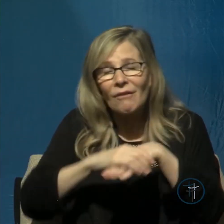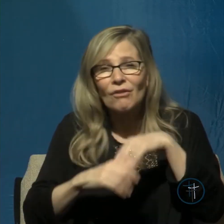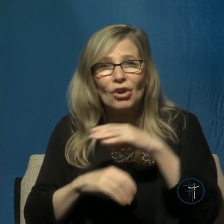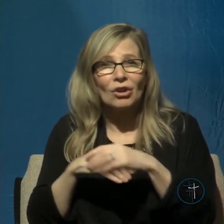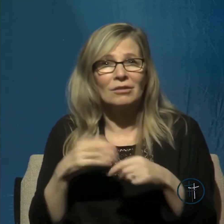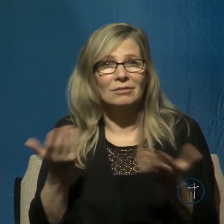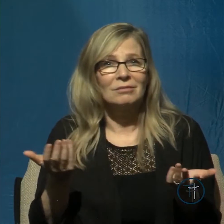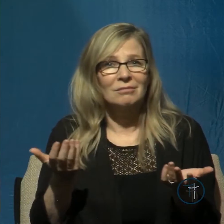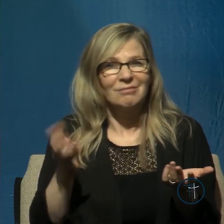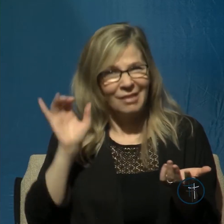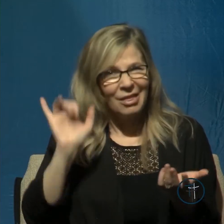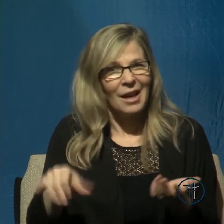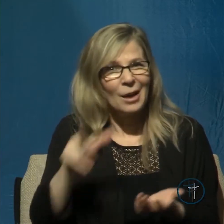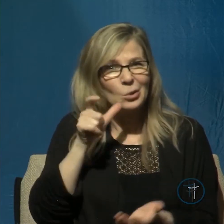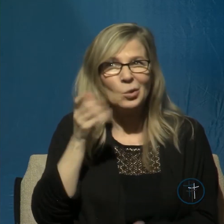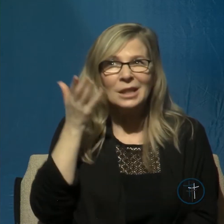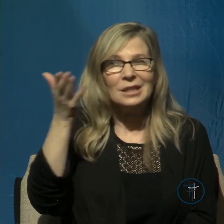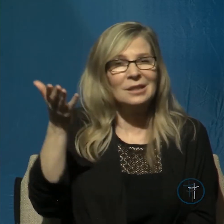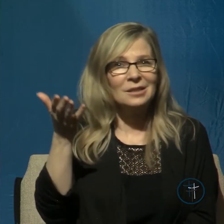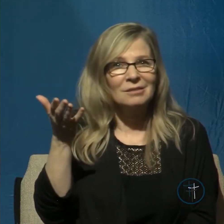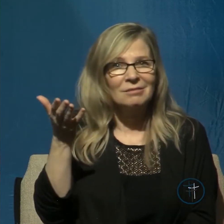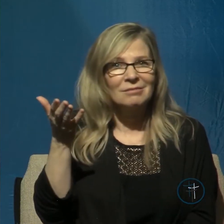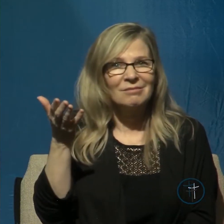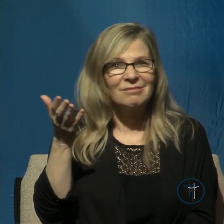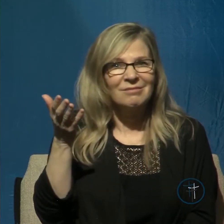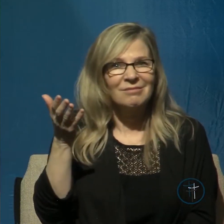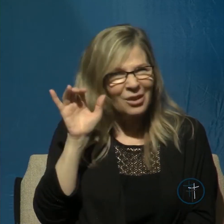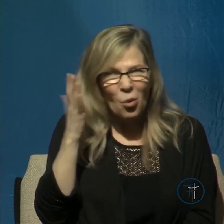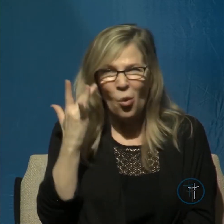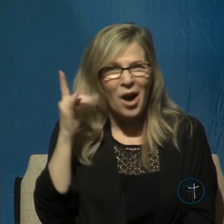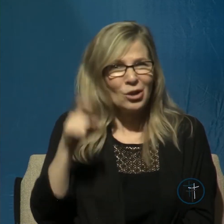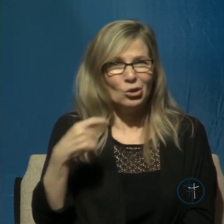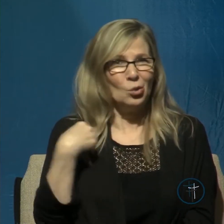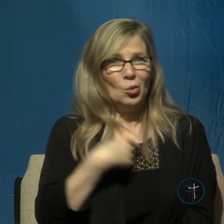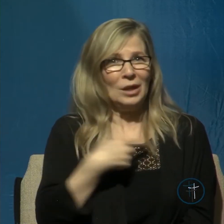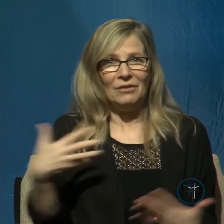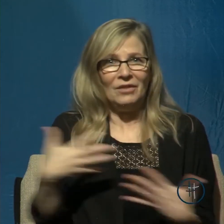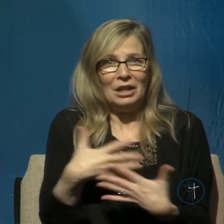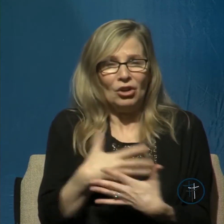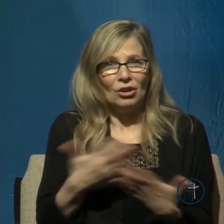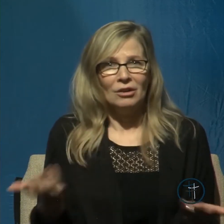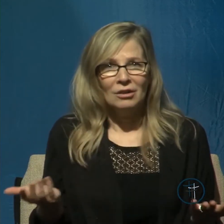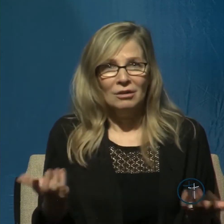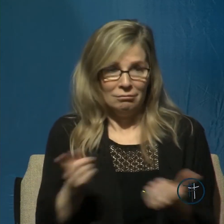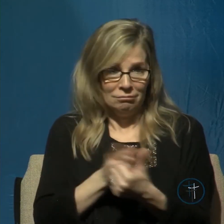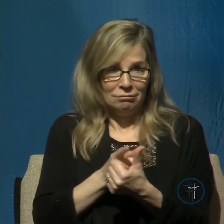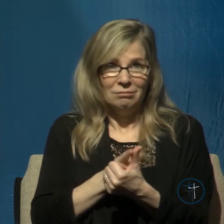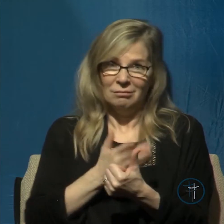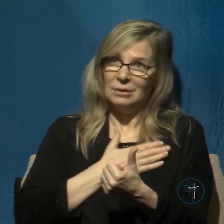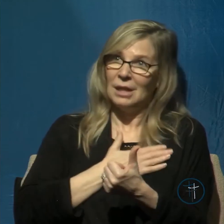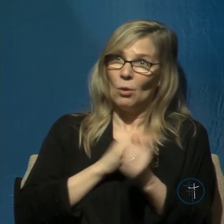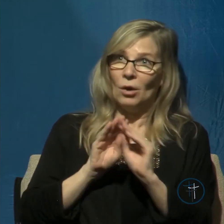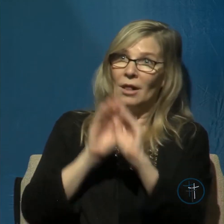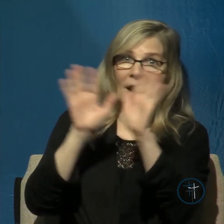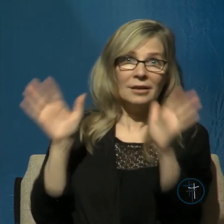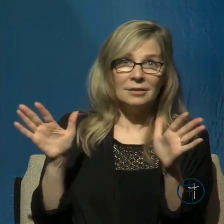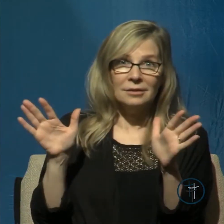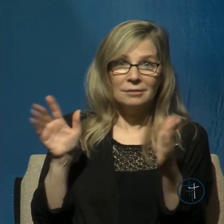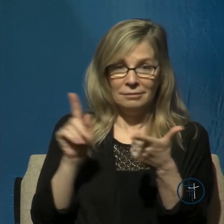so why should we fear? why should we fear? but he's not only our light David says he's also our salvation